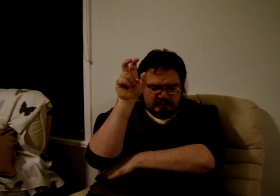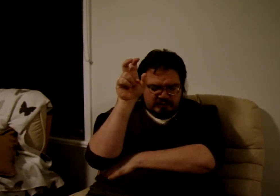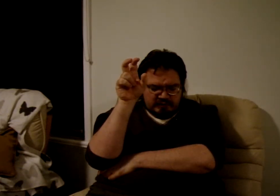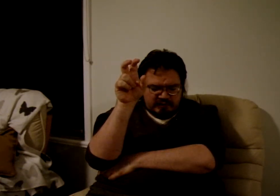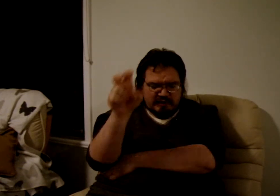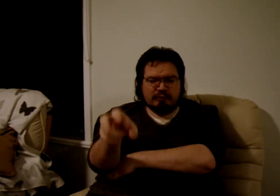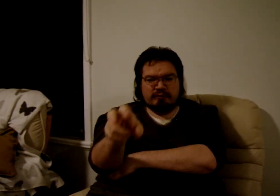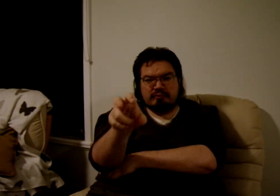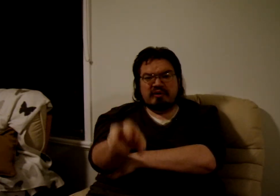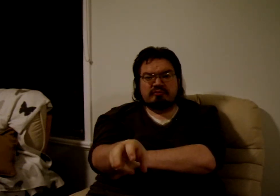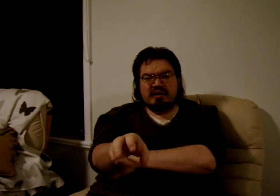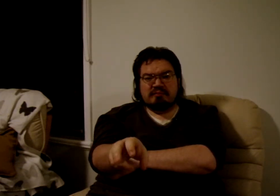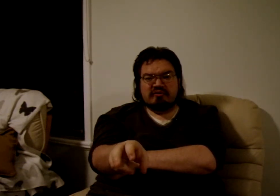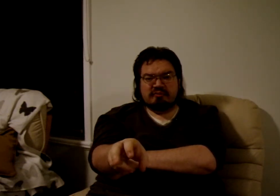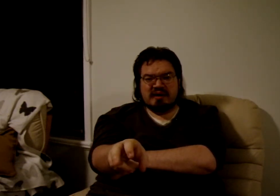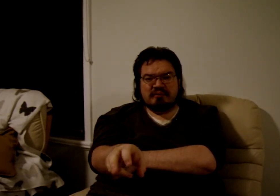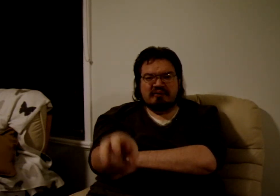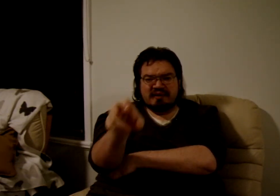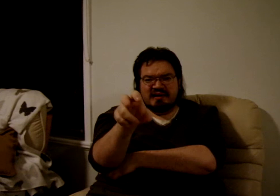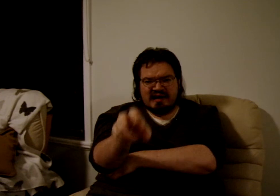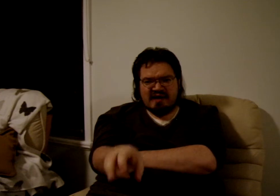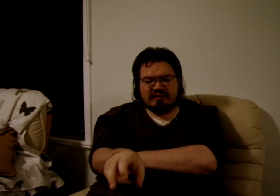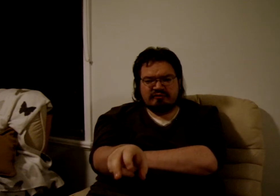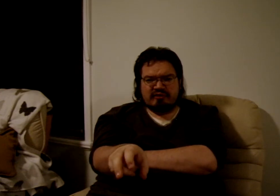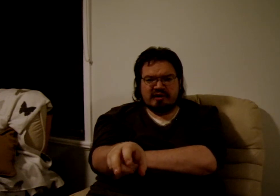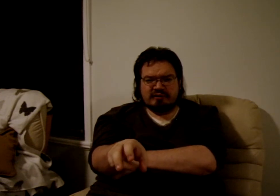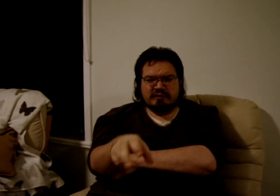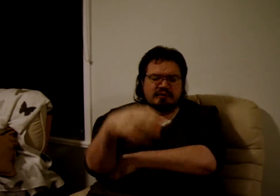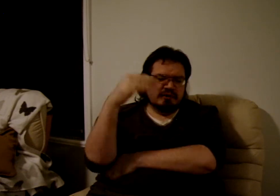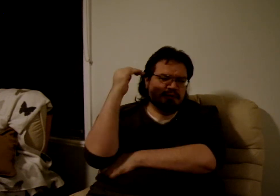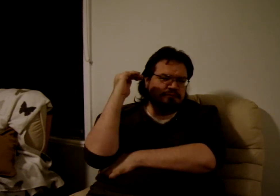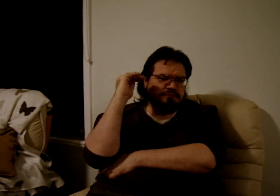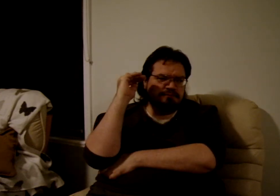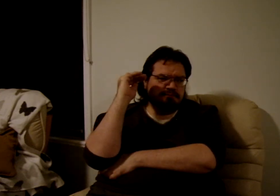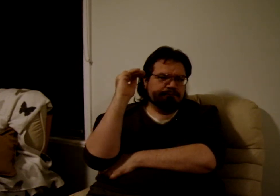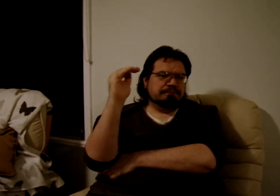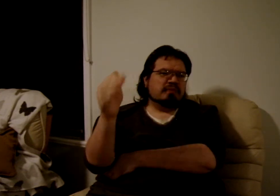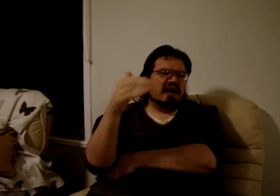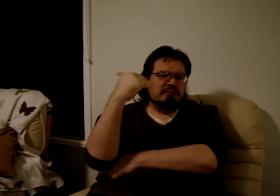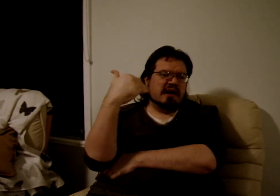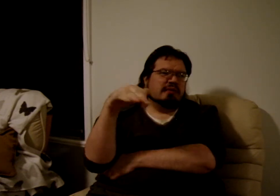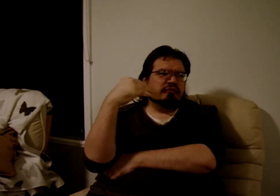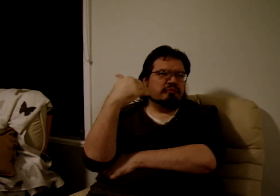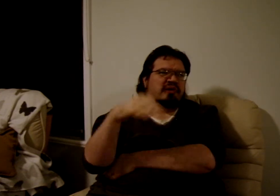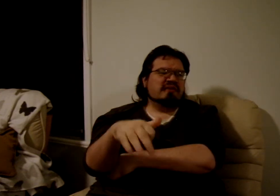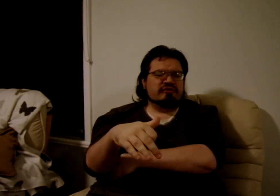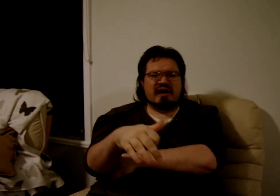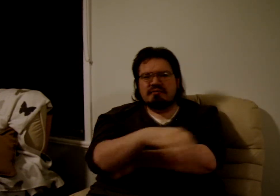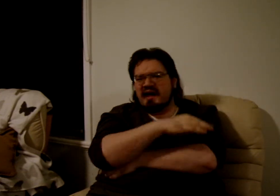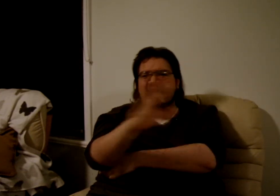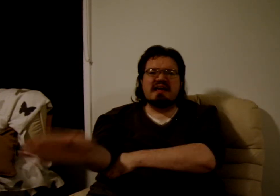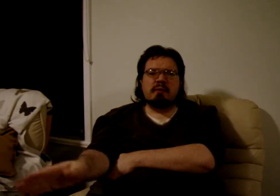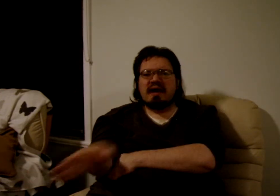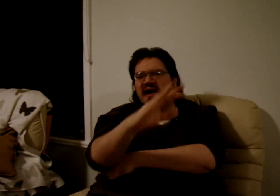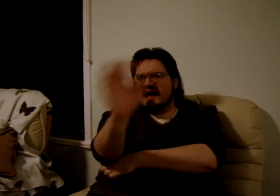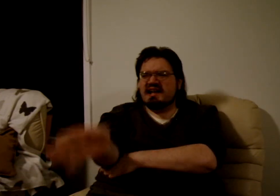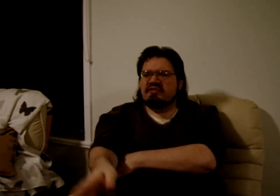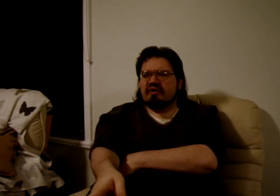It would be a bunch of people having fun and able to play this game anywhere, any time,